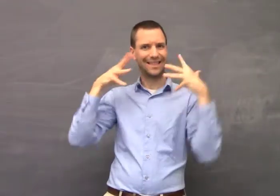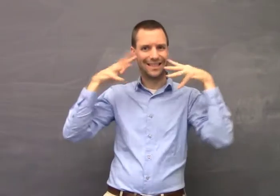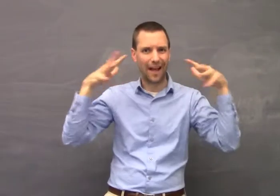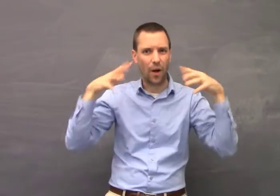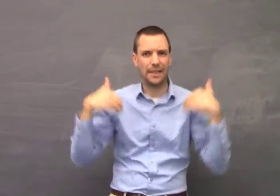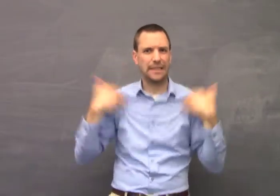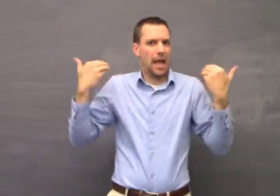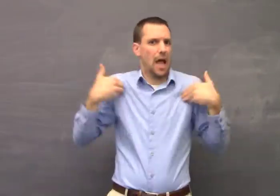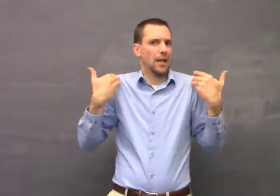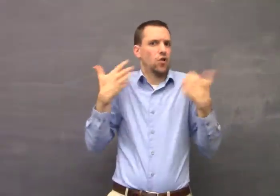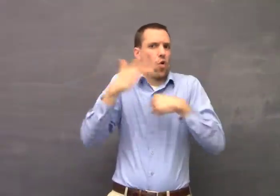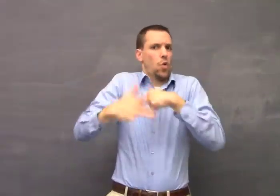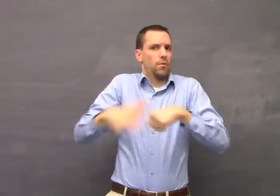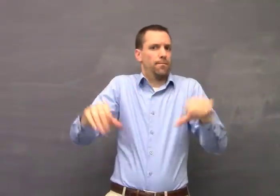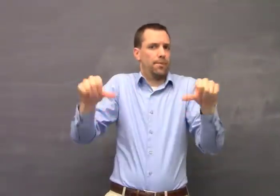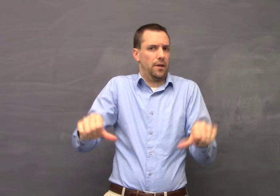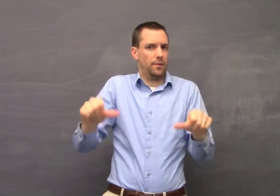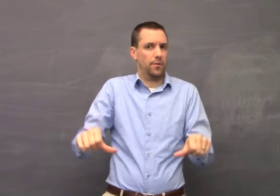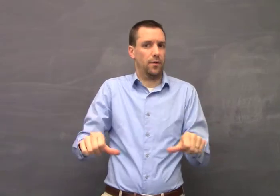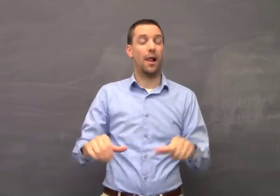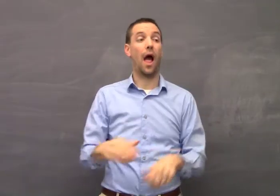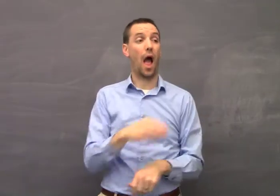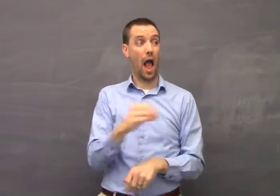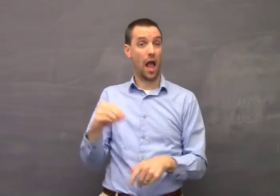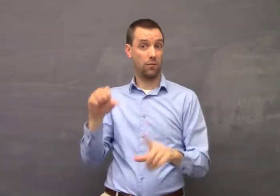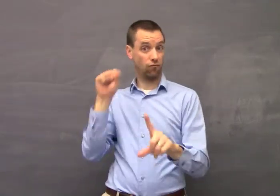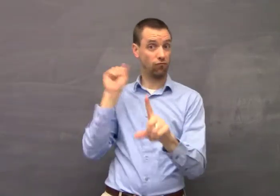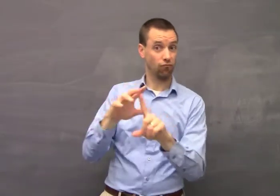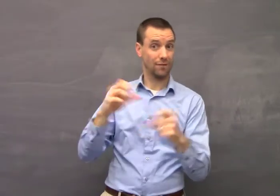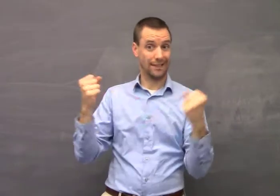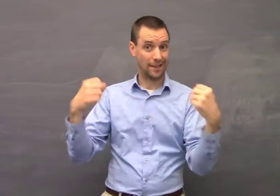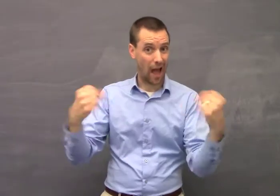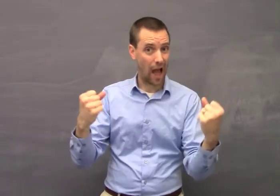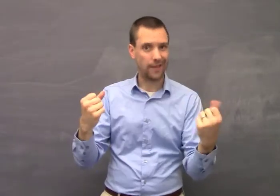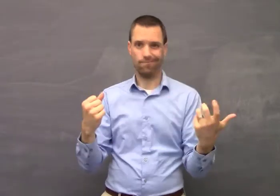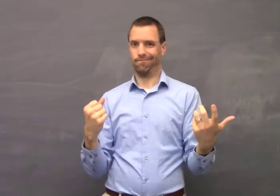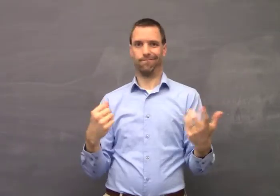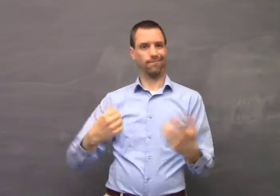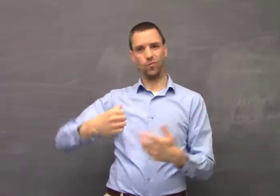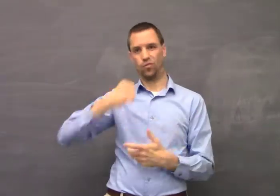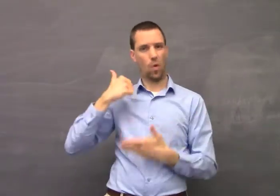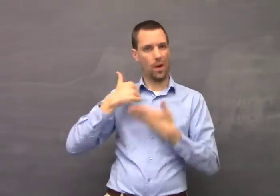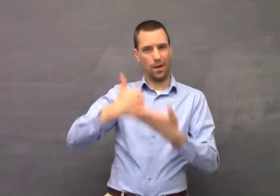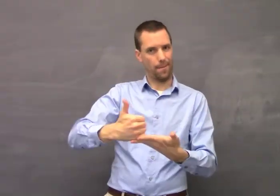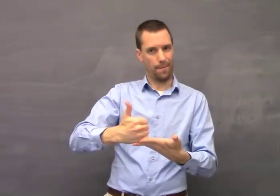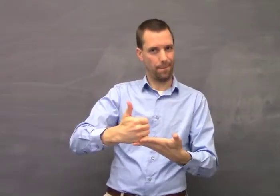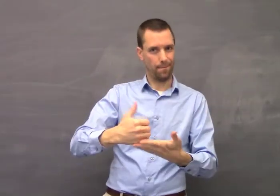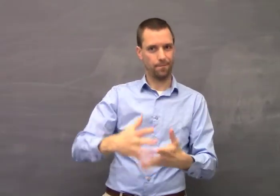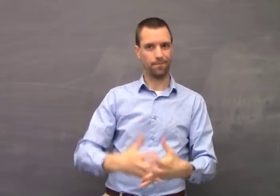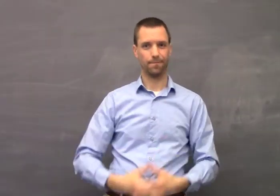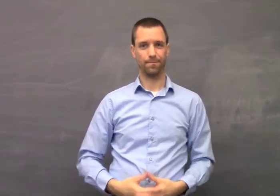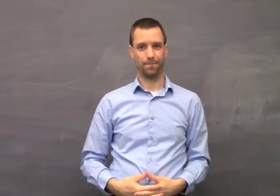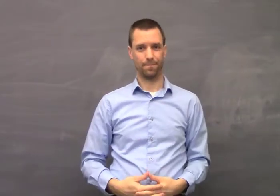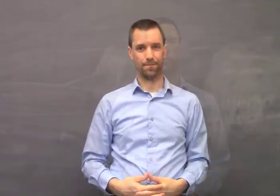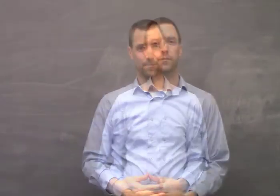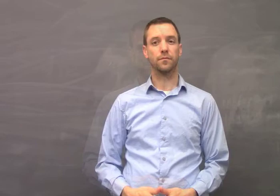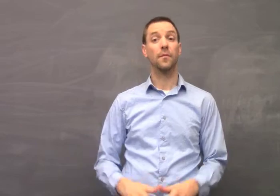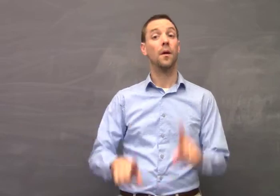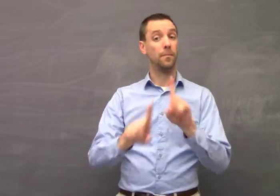exposure to sound as young and as early as possible. And exposure to sign language under that view would not be predicted to help.